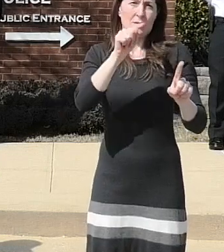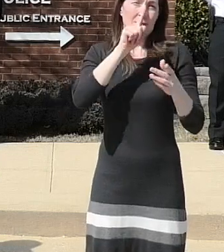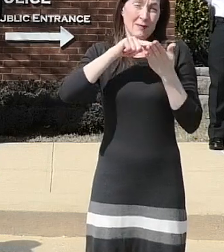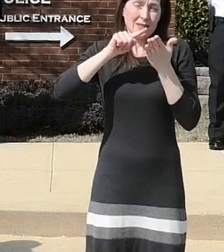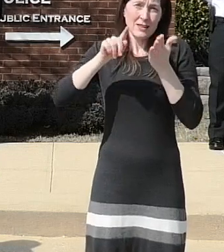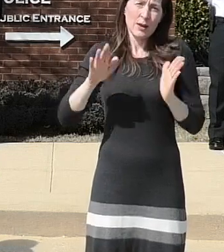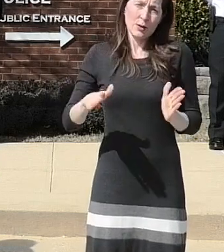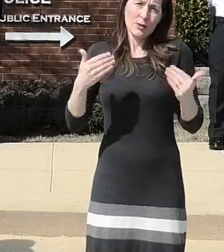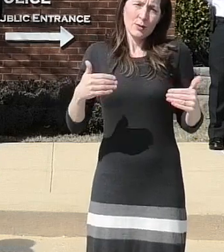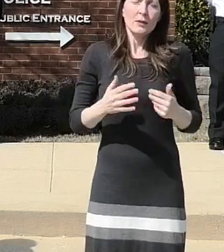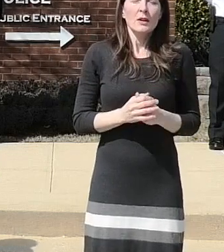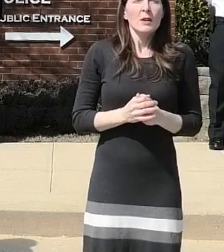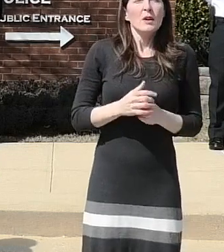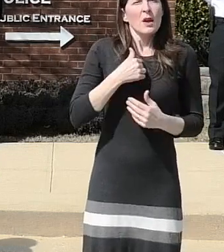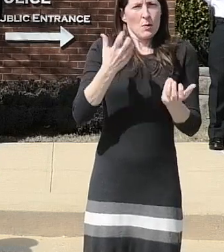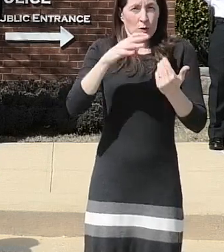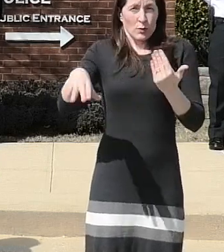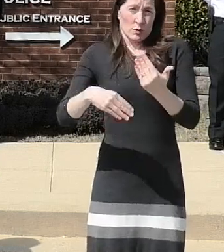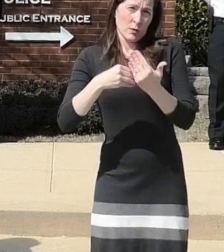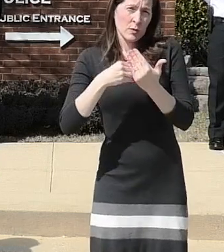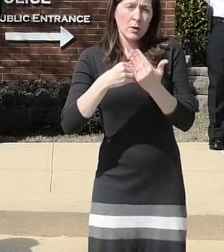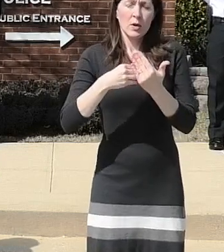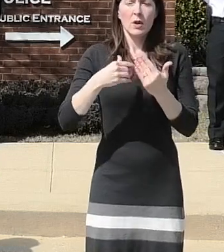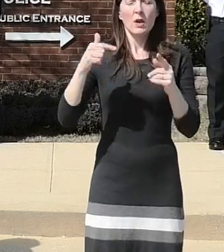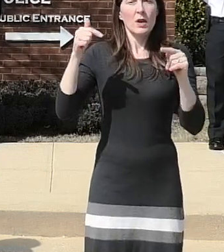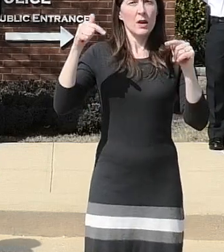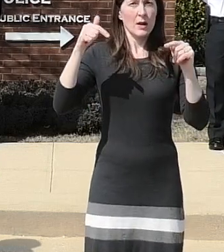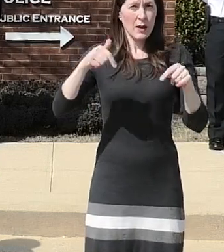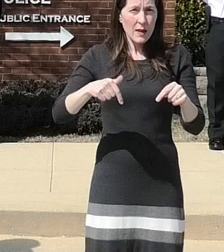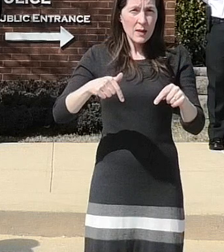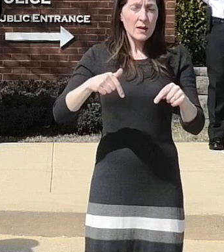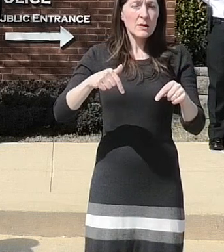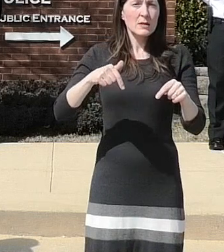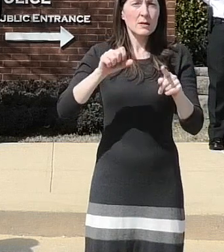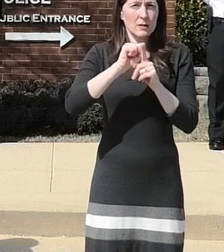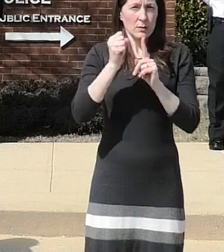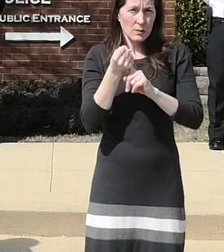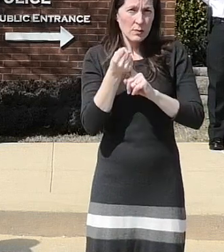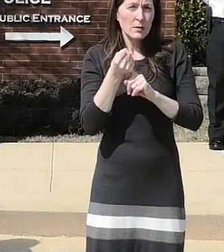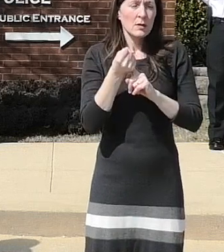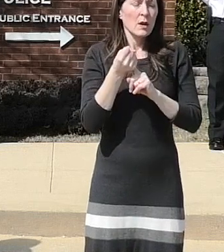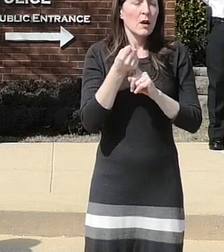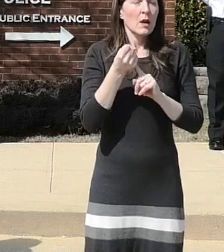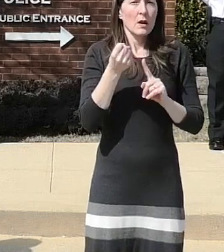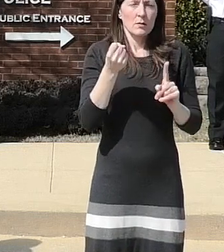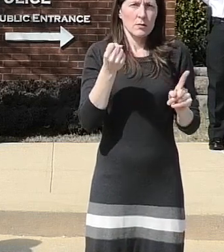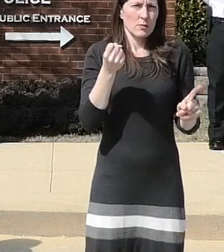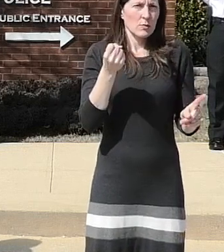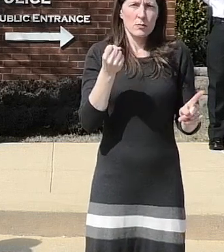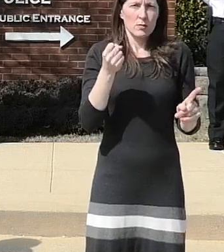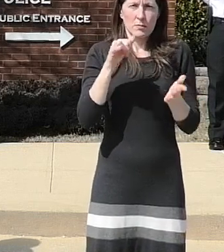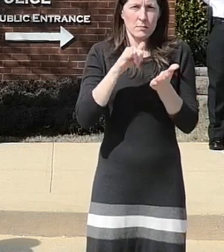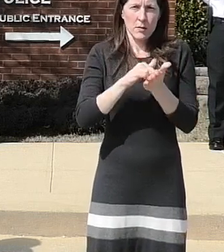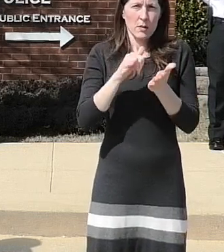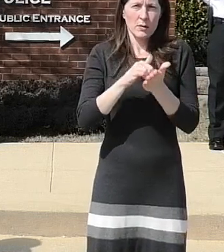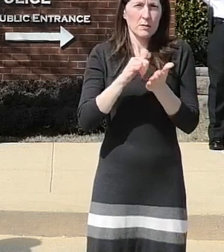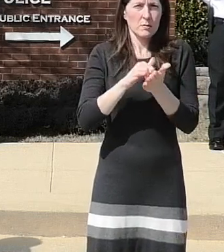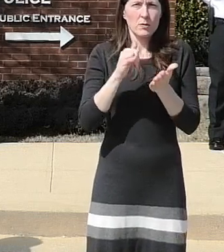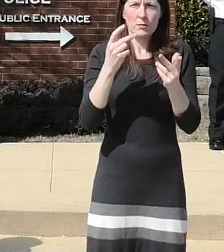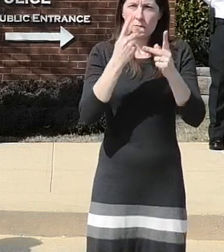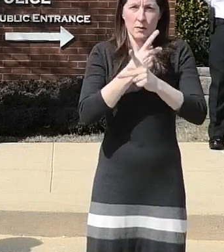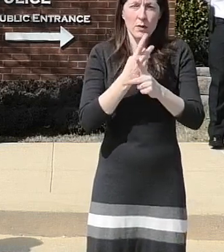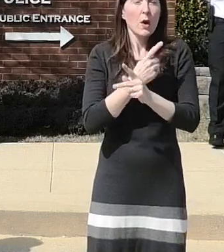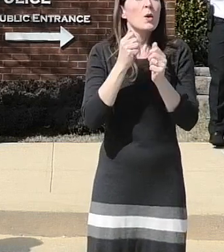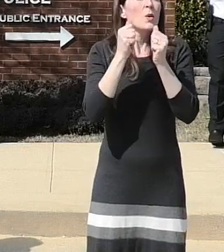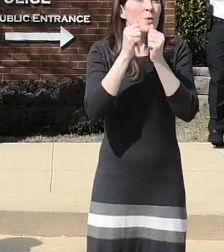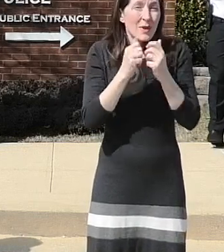this process this case and this suspect could not have been identified without the assistance of the residents in the communities the neighbors